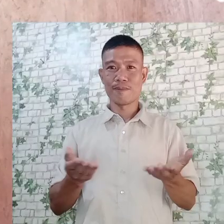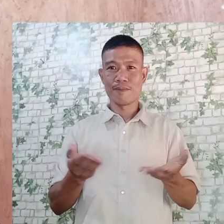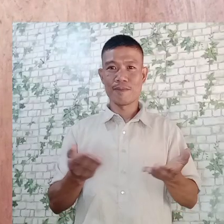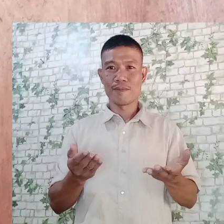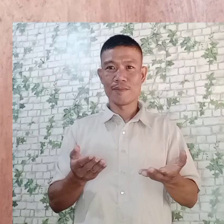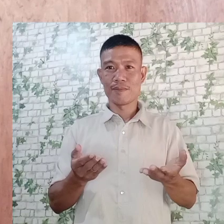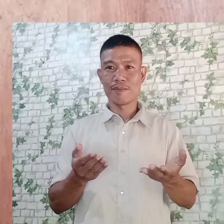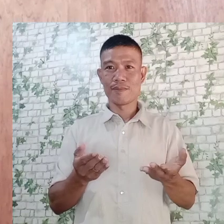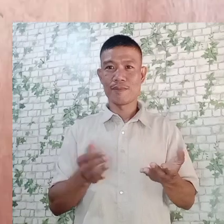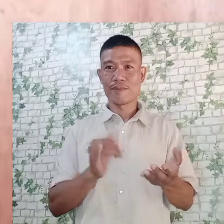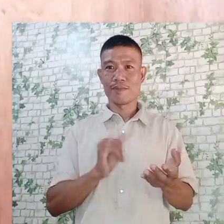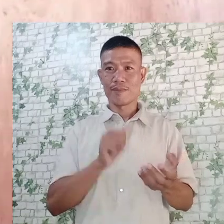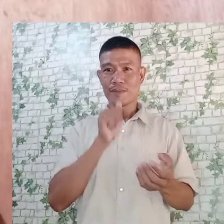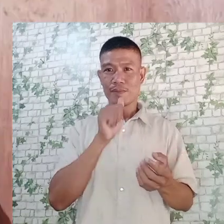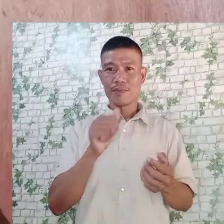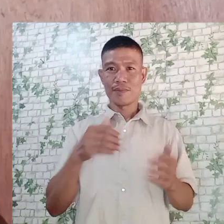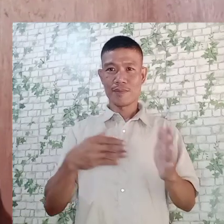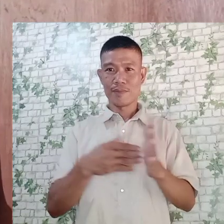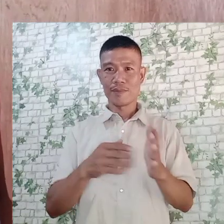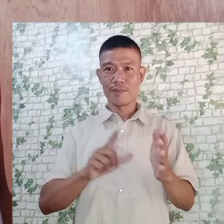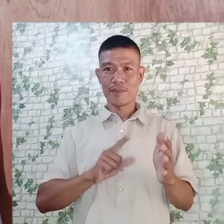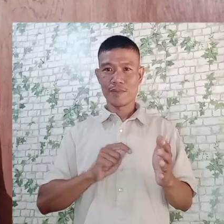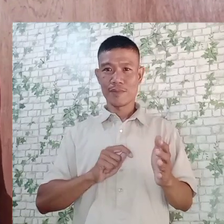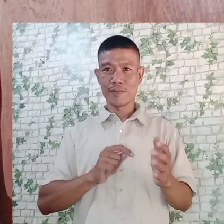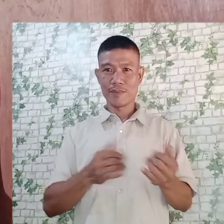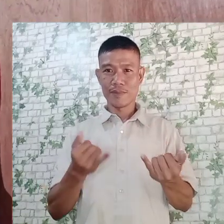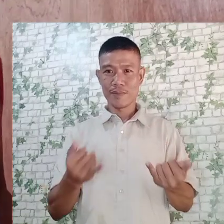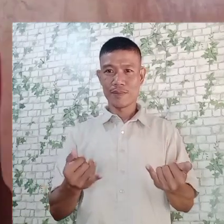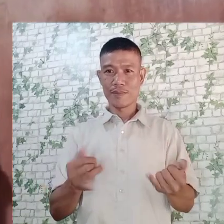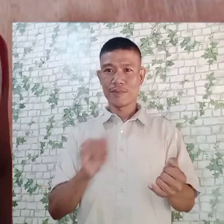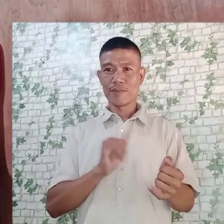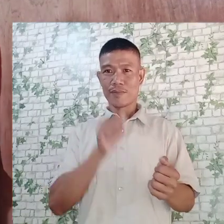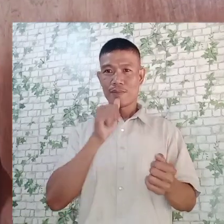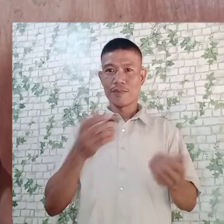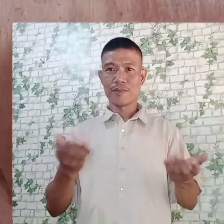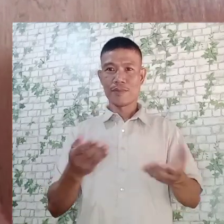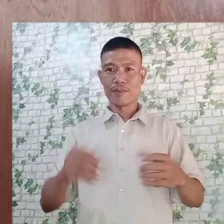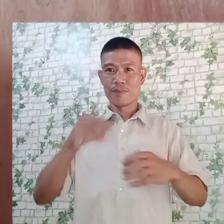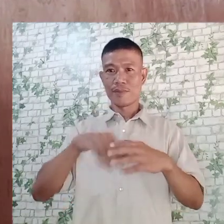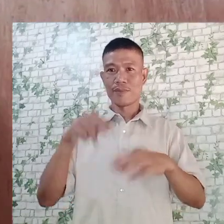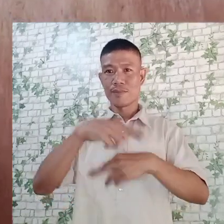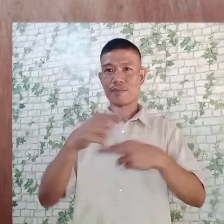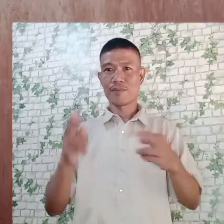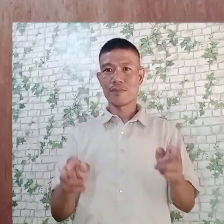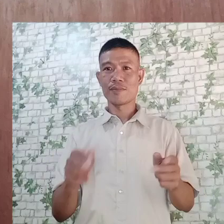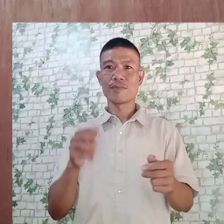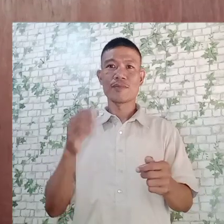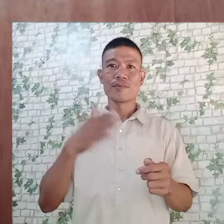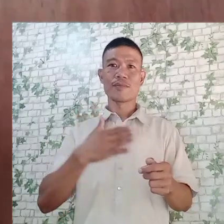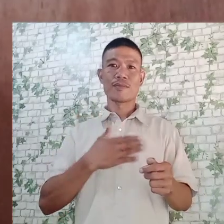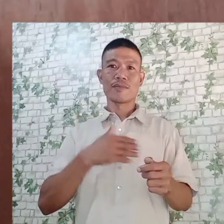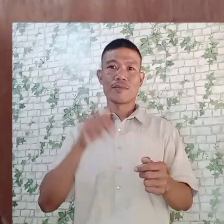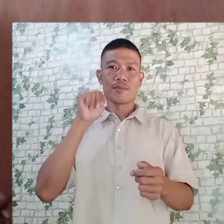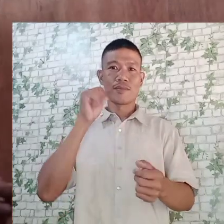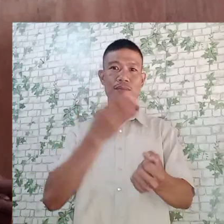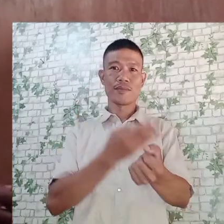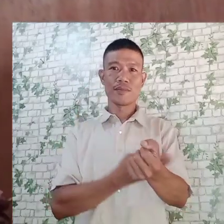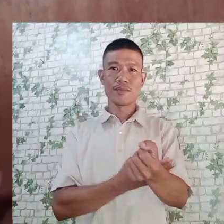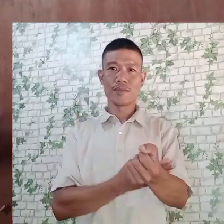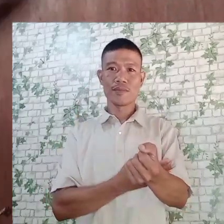Here I am again, handy sir. So right now, I am here inside of the room of my daughter. So as